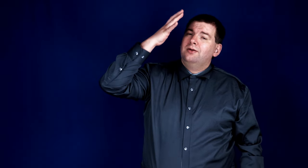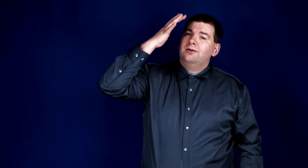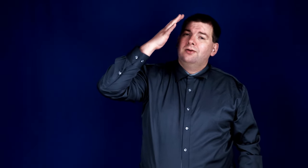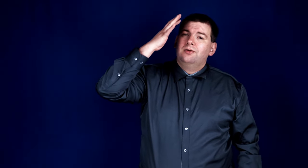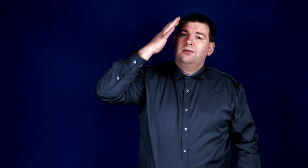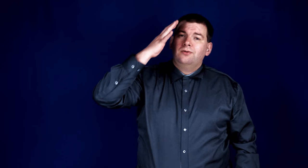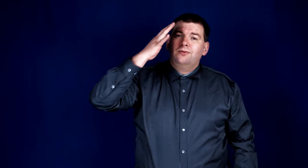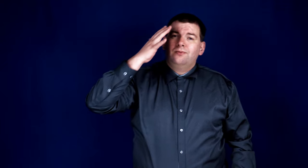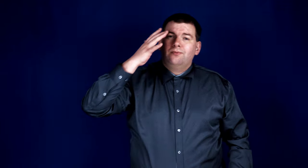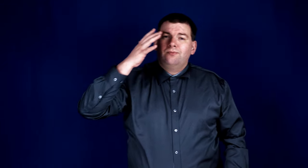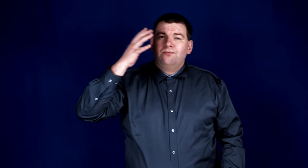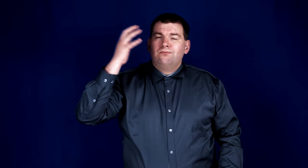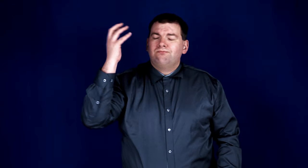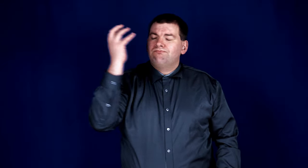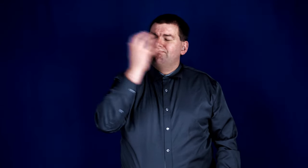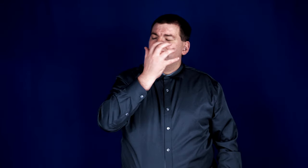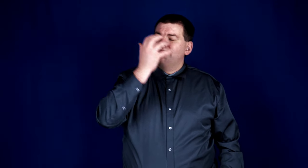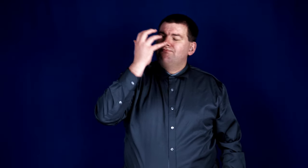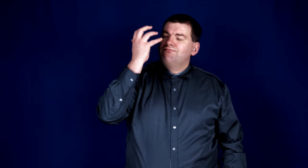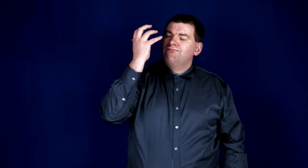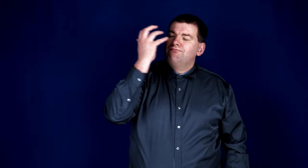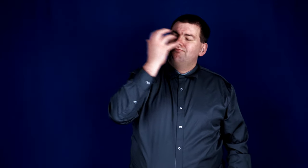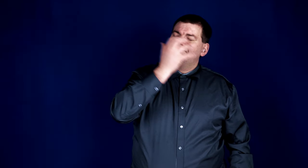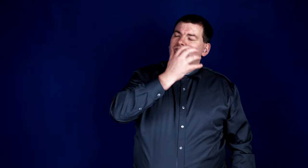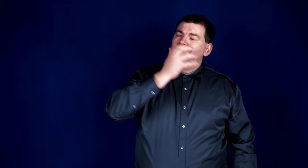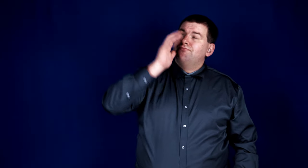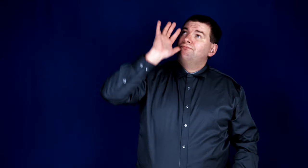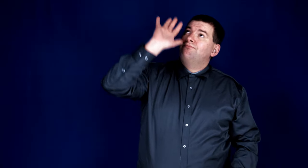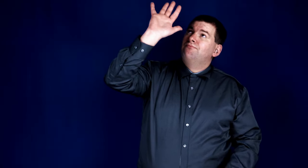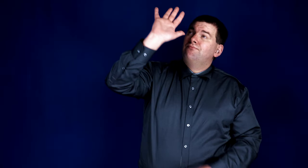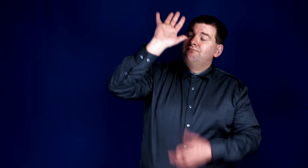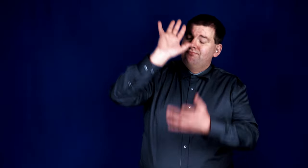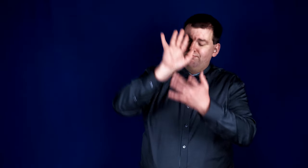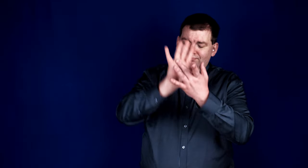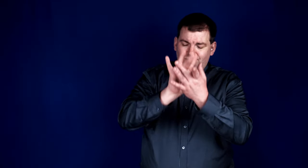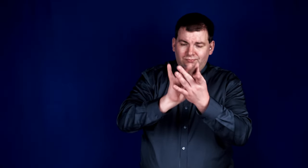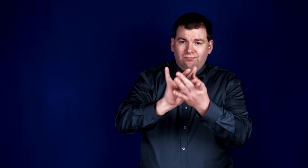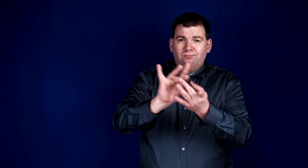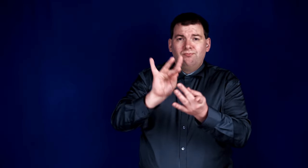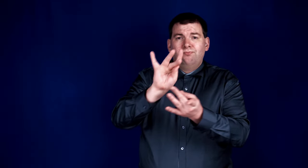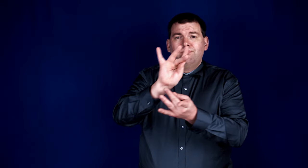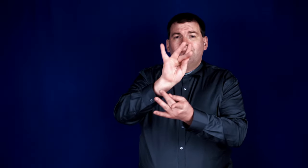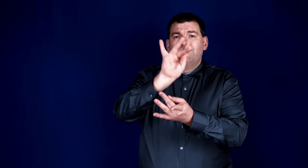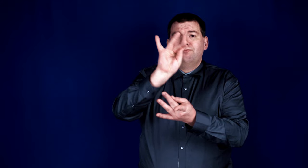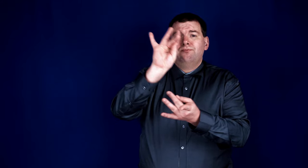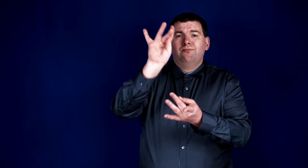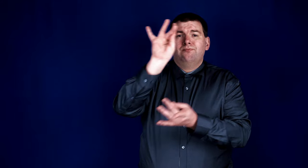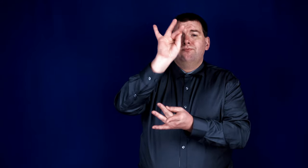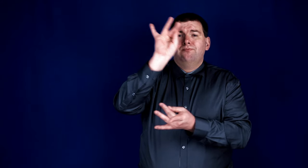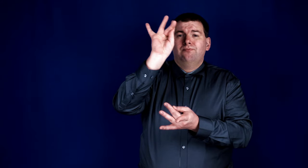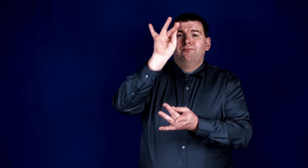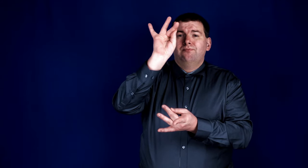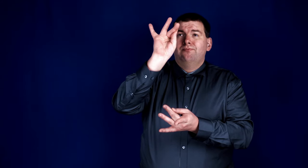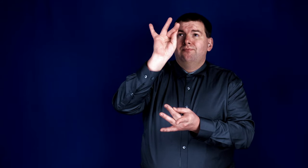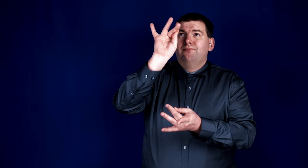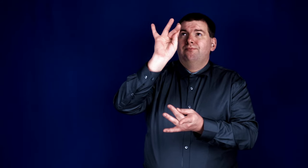In awe of the Spirit,